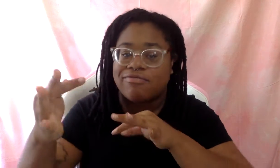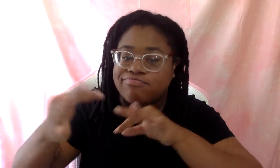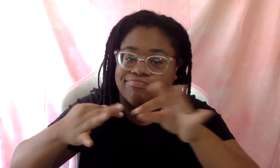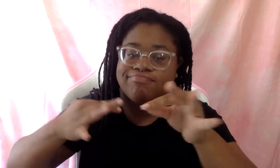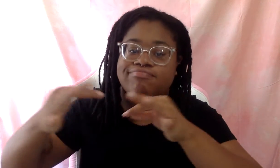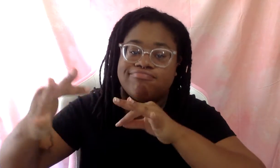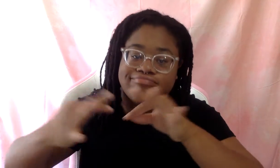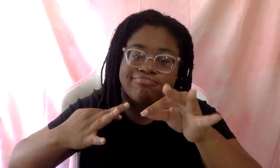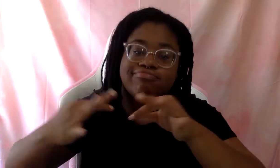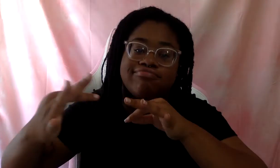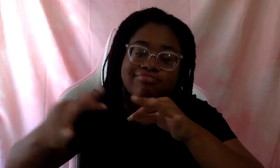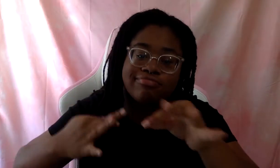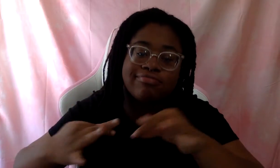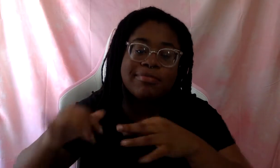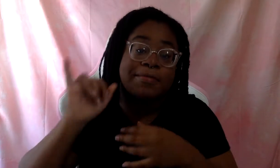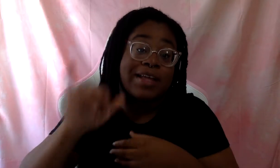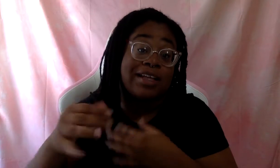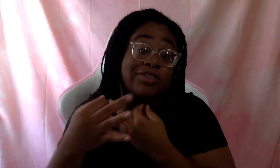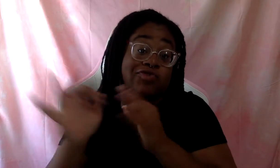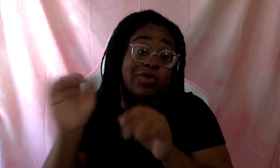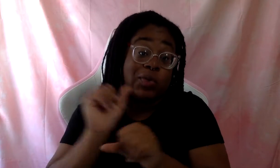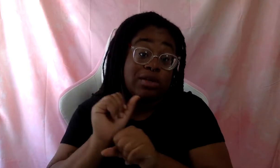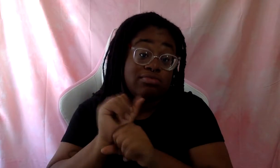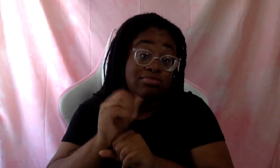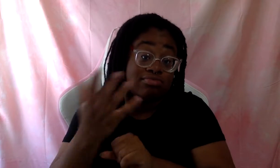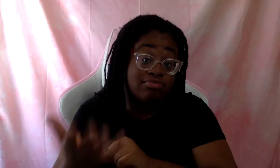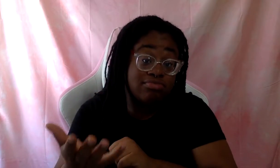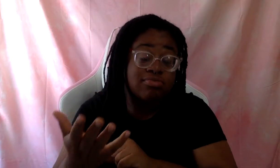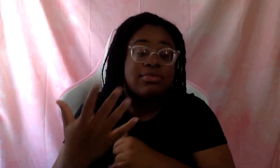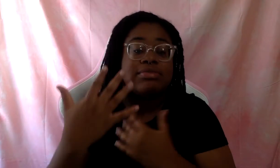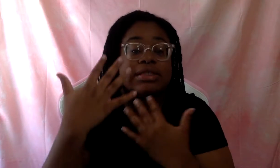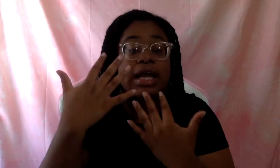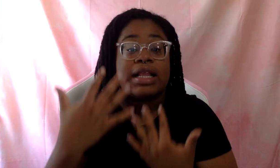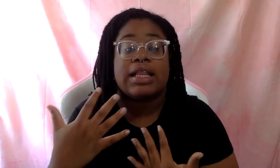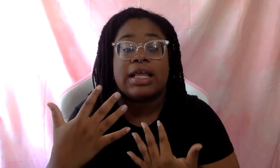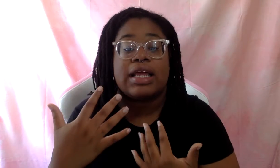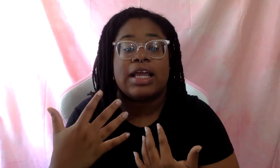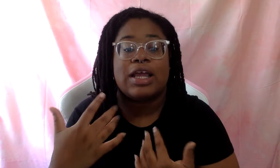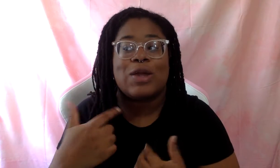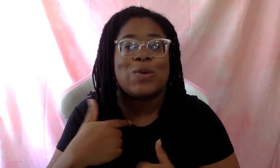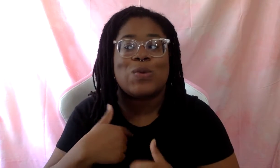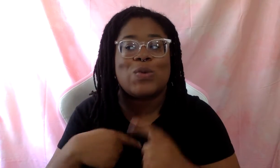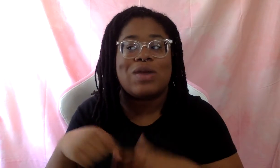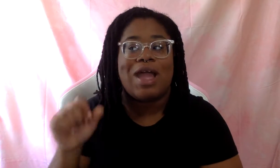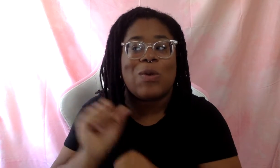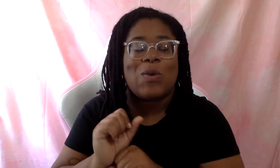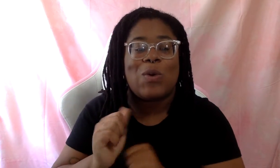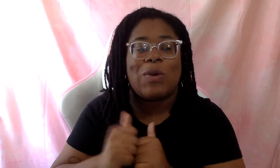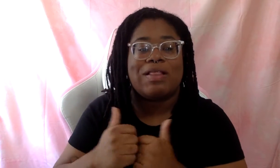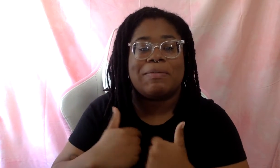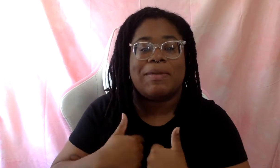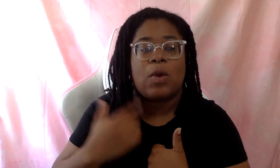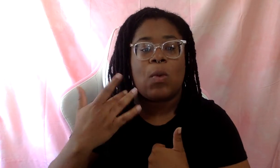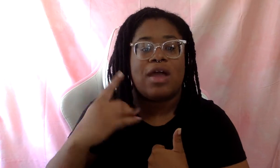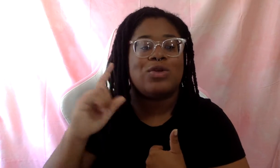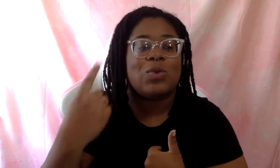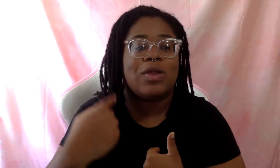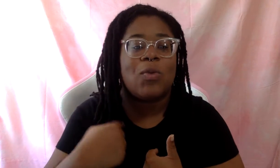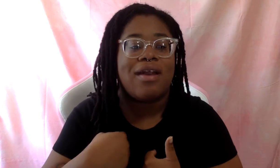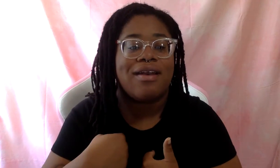Um, and this is free work, right? Unfortunately, I'm, I can't work with me because there's only one of me. Um,